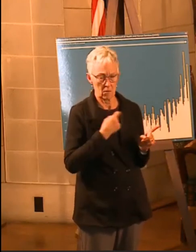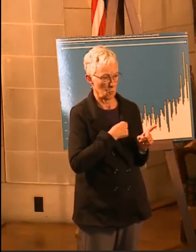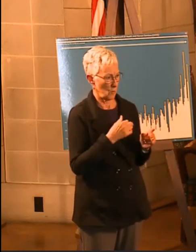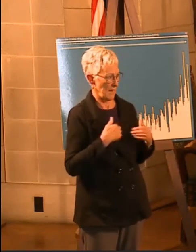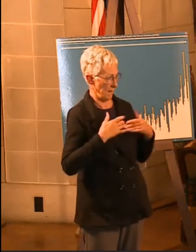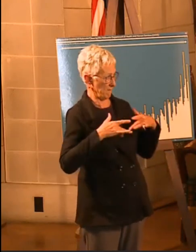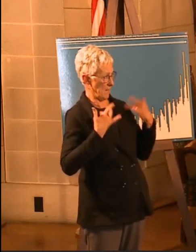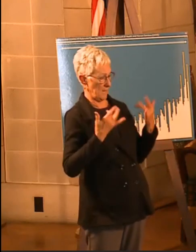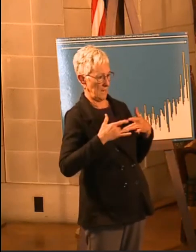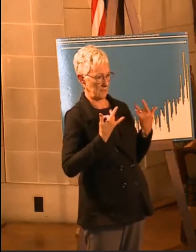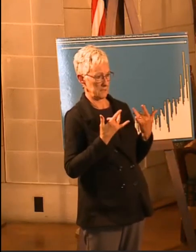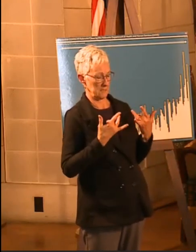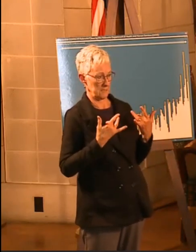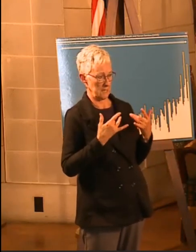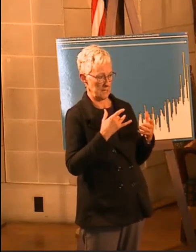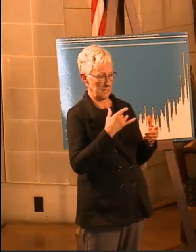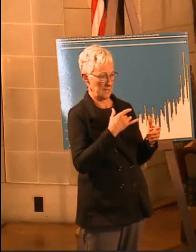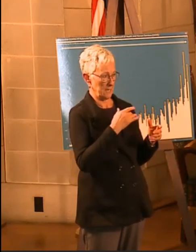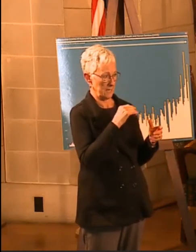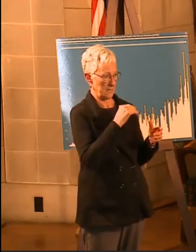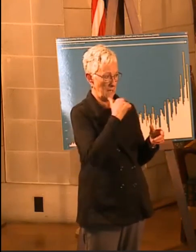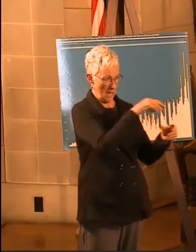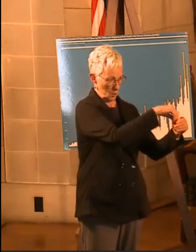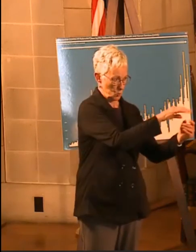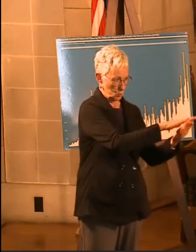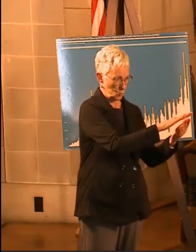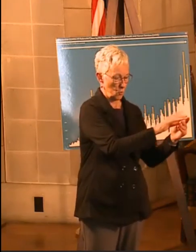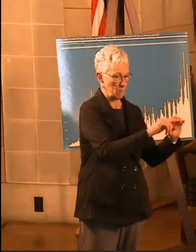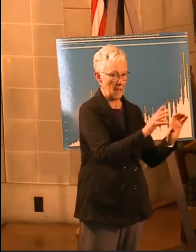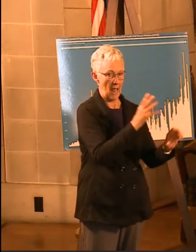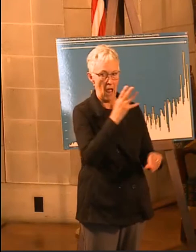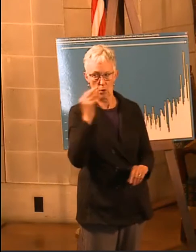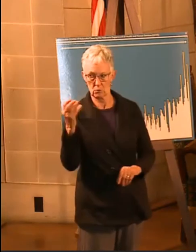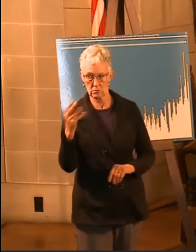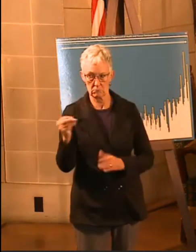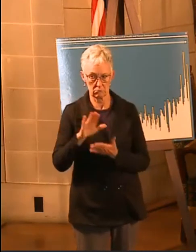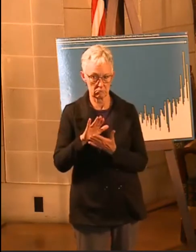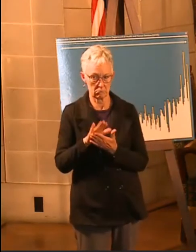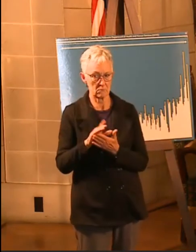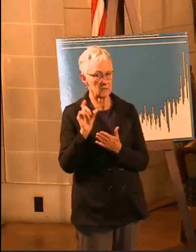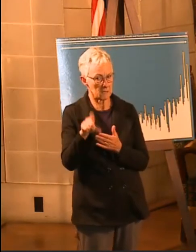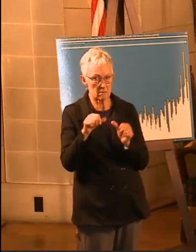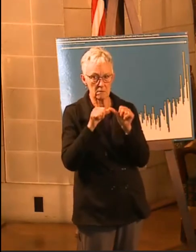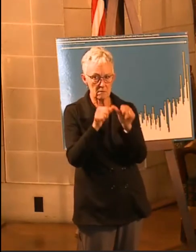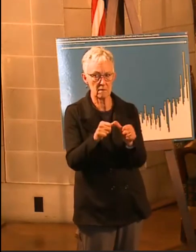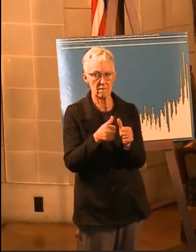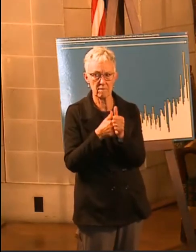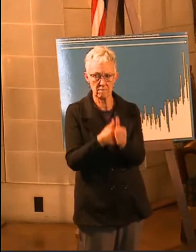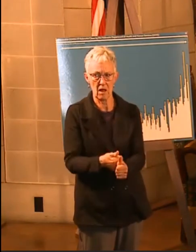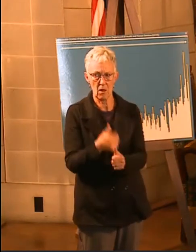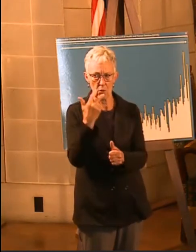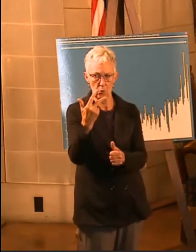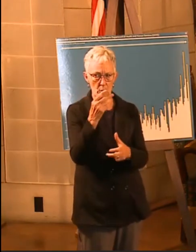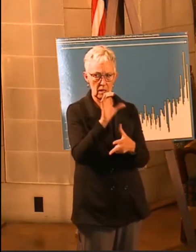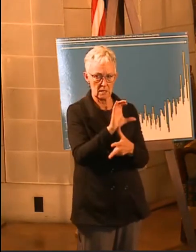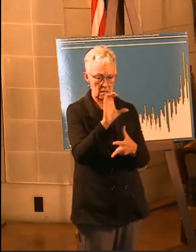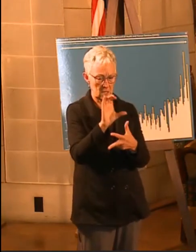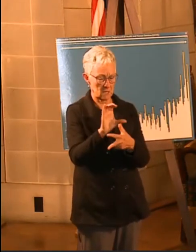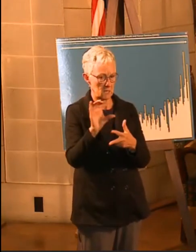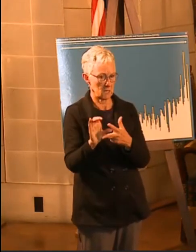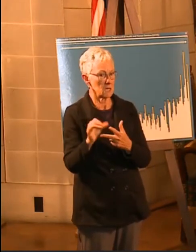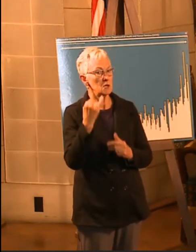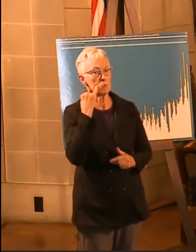outside of school, we've got to remember we've got to continue to watch the three C's. So, for example, if you're going to,